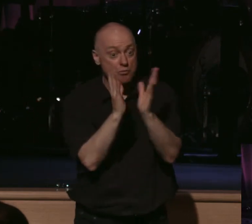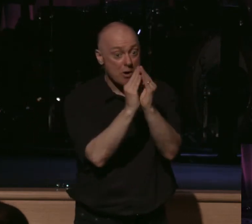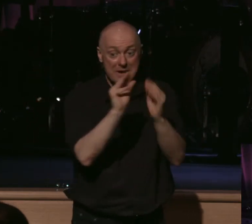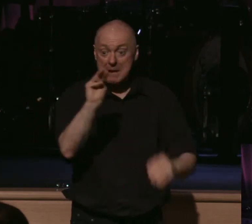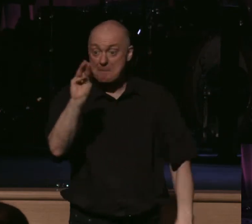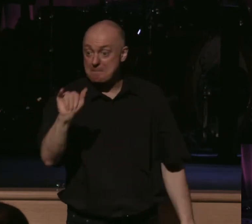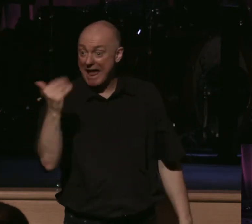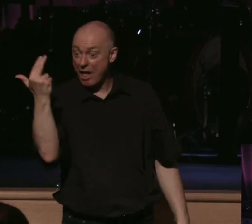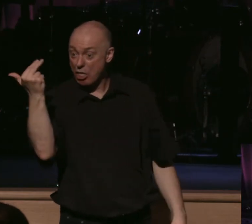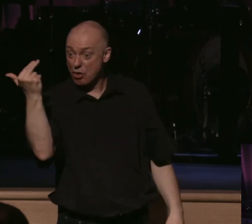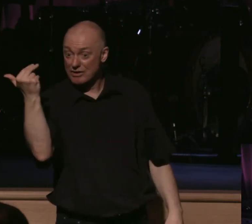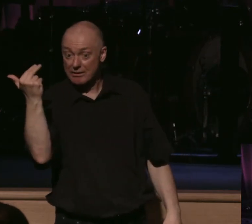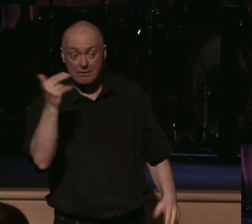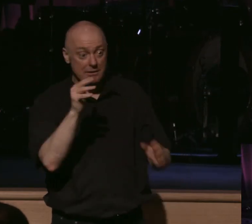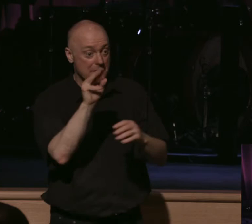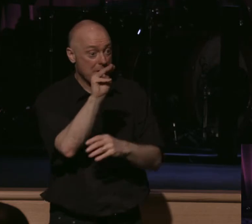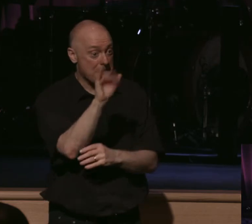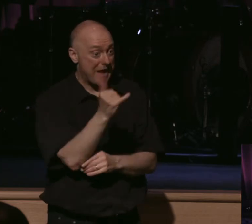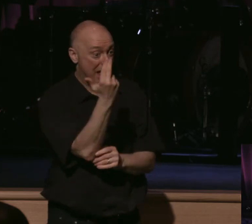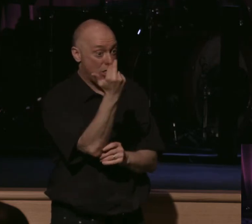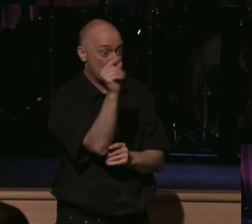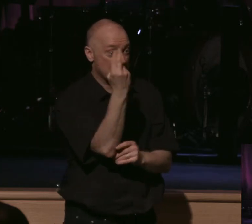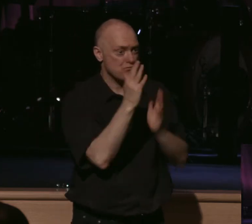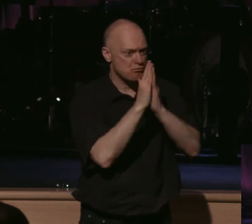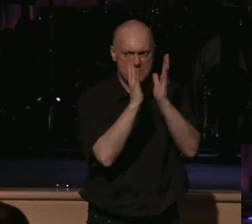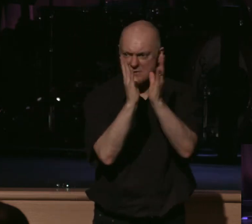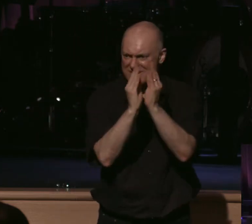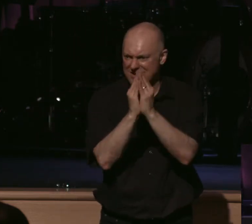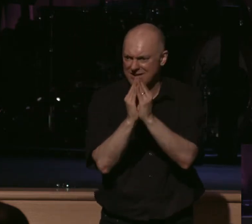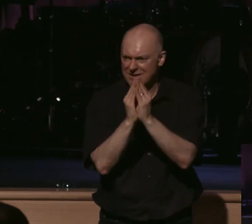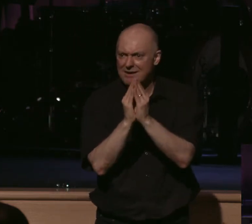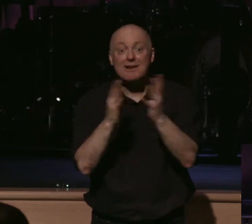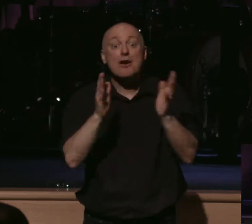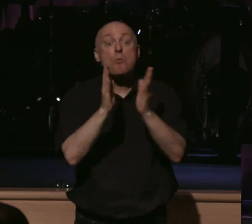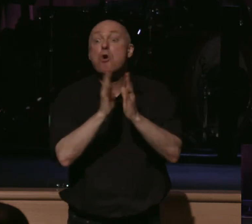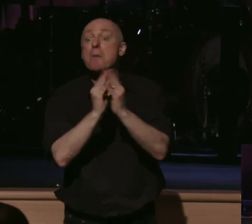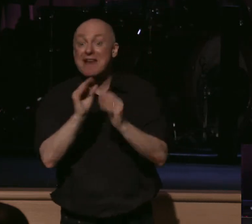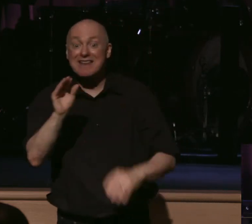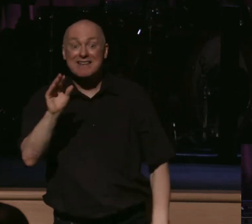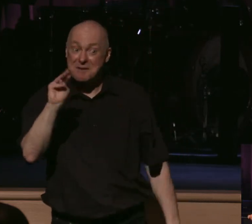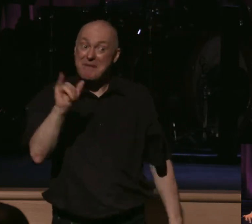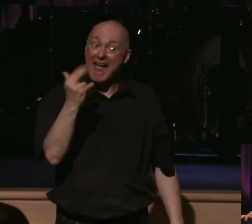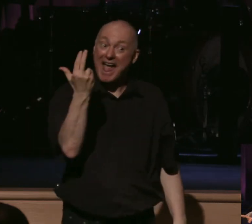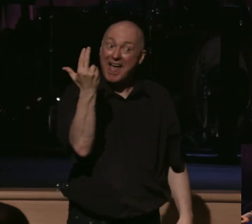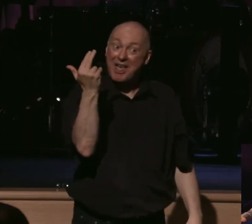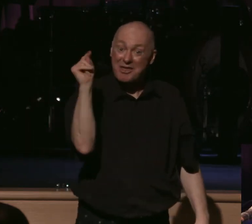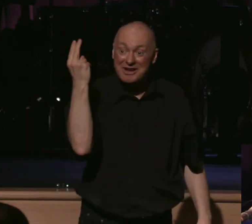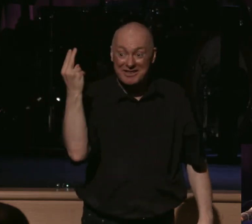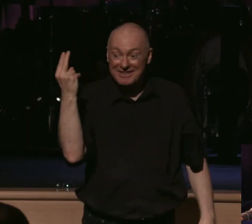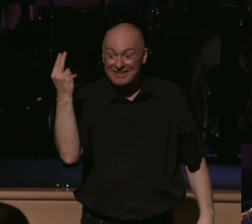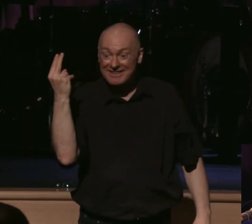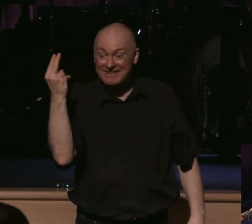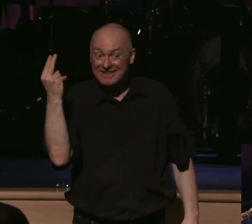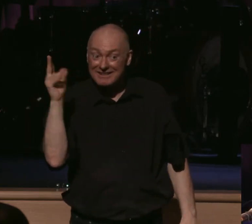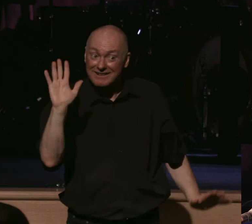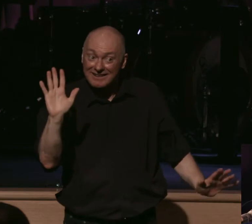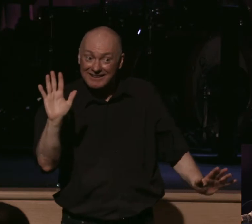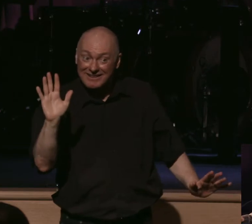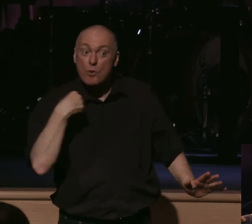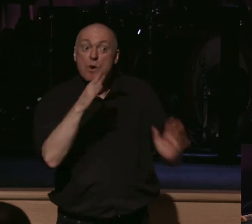May 13th. We said that. We had a prayer meeting coming up on May 13th. We had a prayer meeting coming up on May 13th. And you know what we're doing? We're praying for our